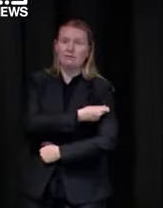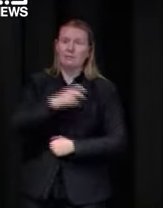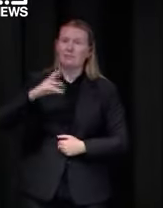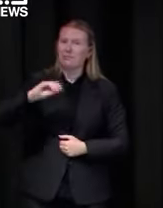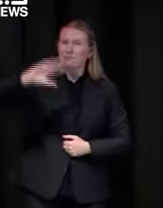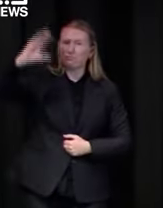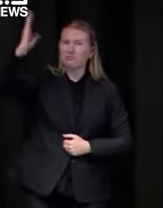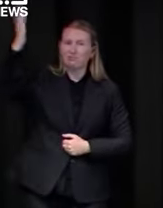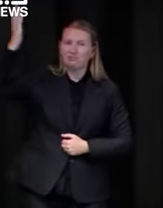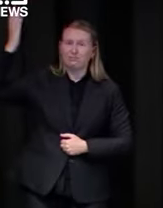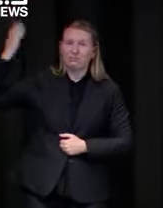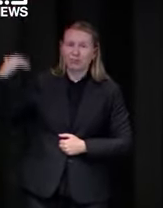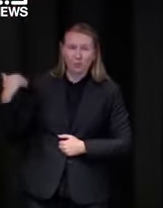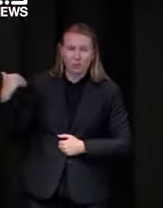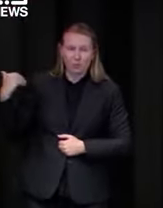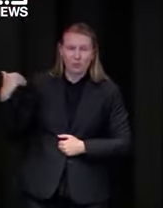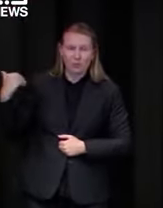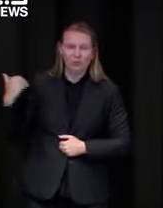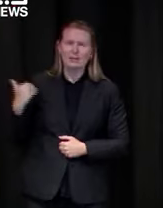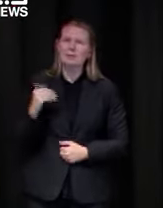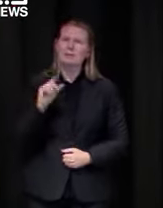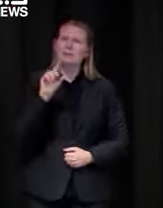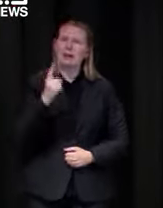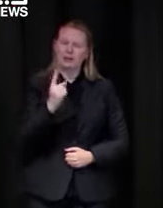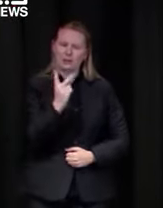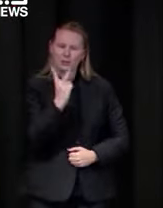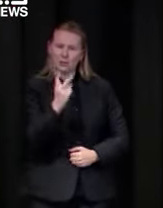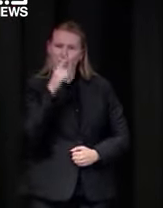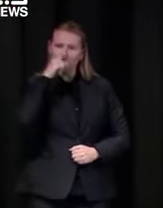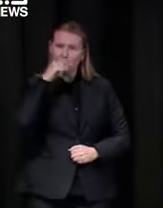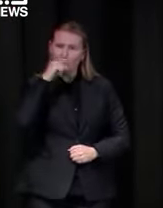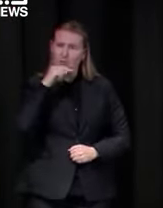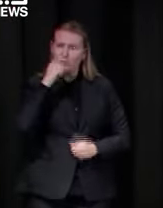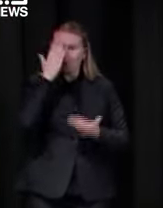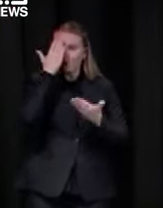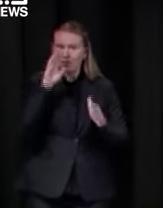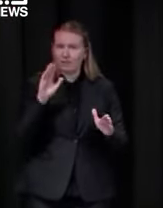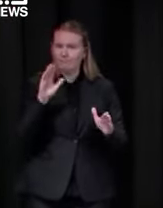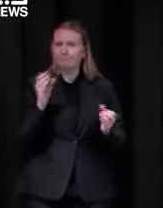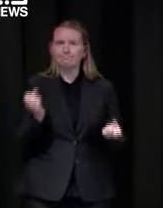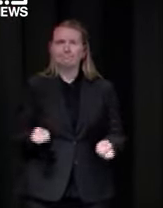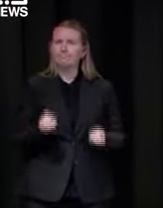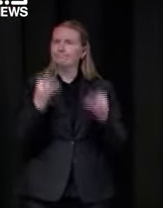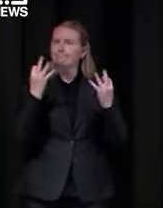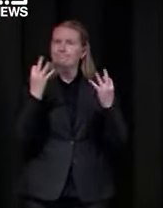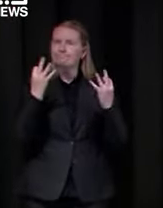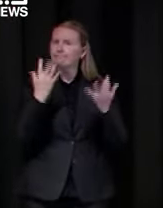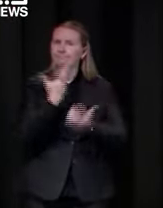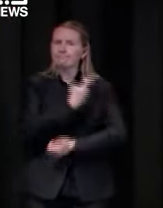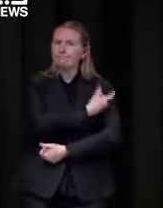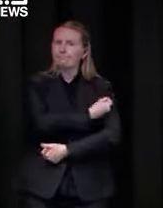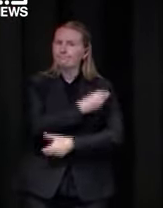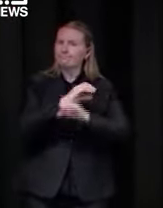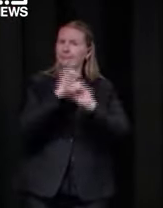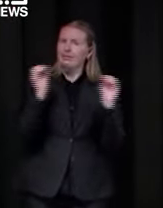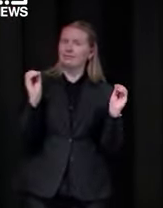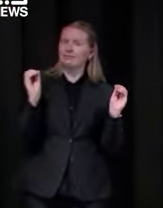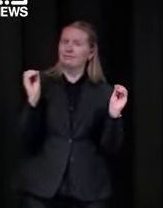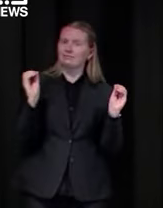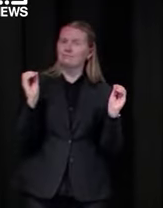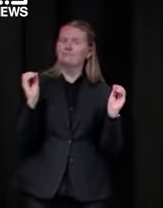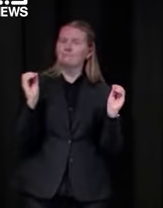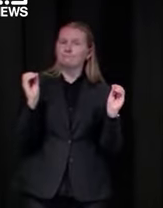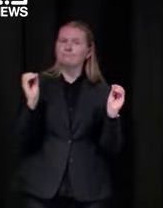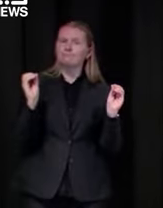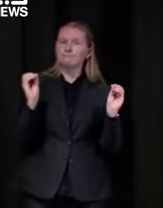victoria however the two individuals who passed away were not vaccinated that's not to make any sort of statement